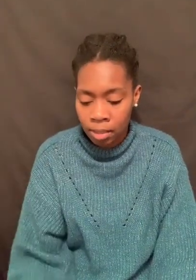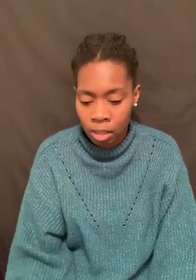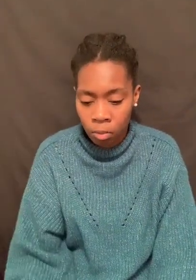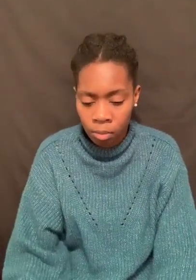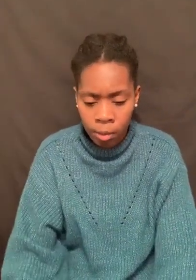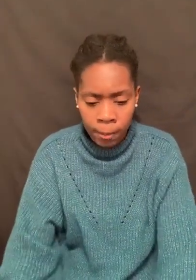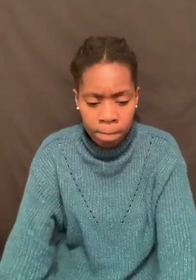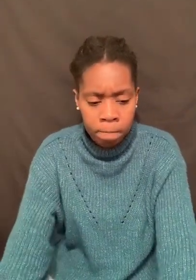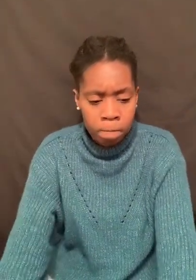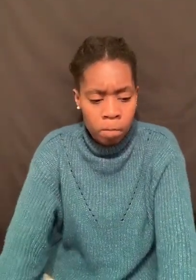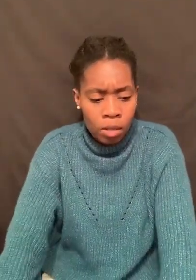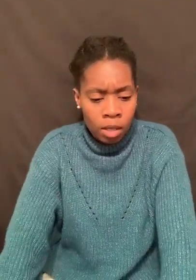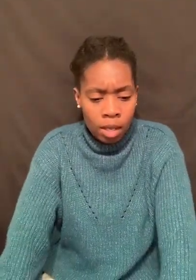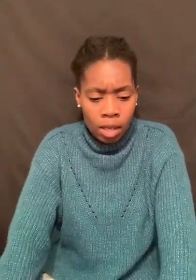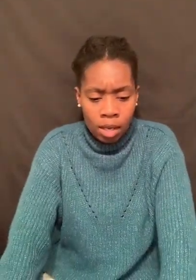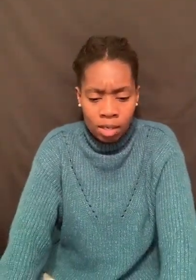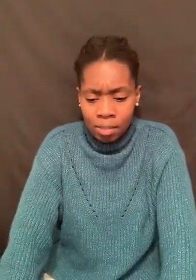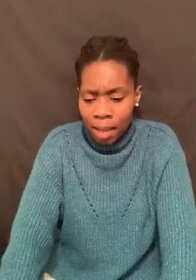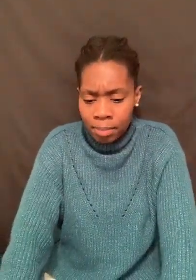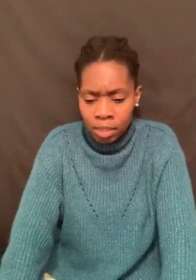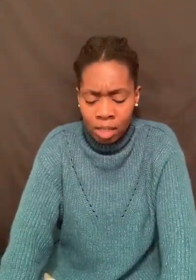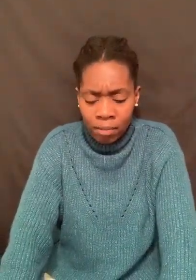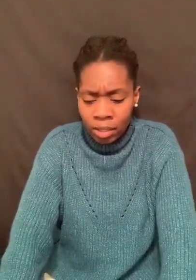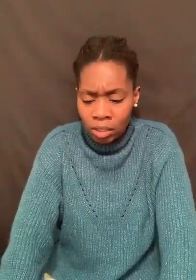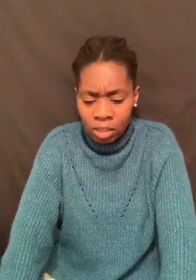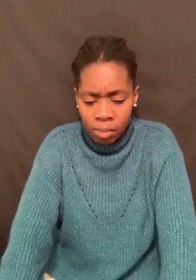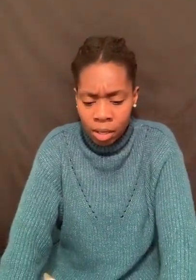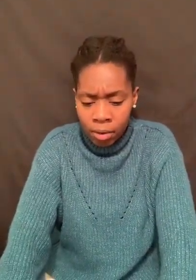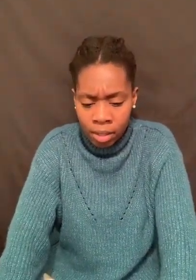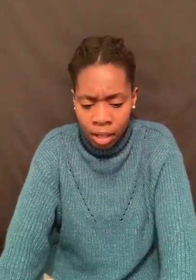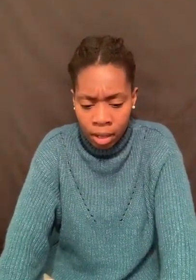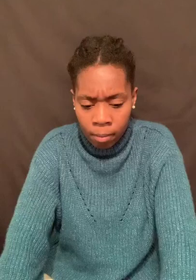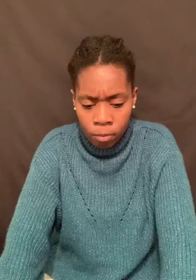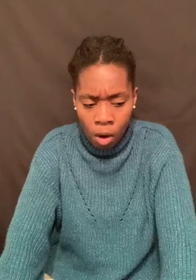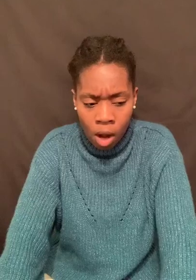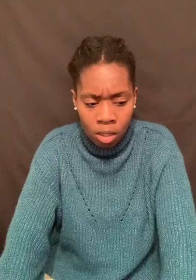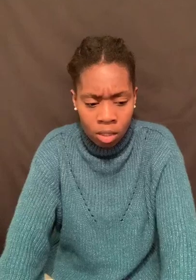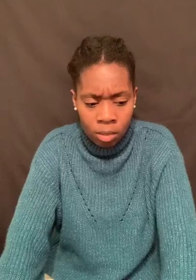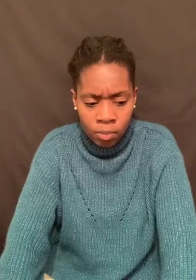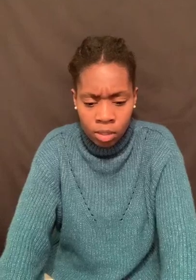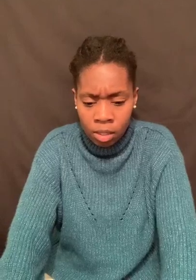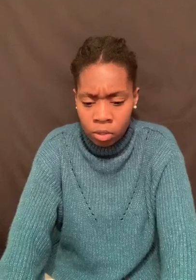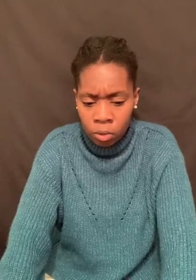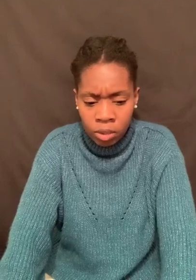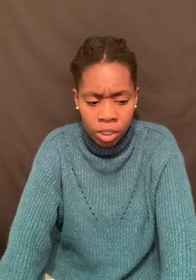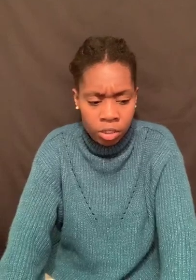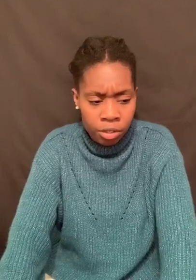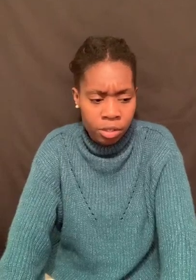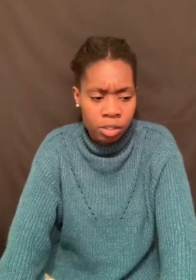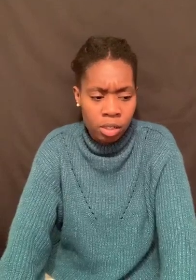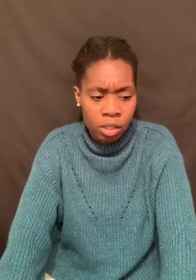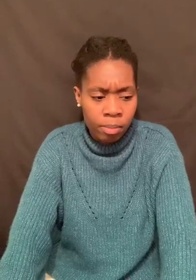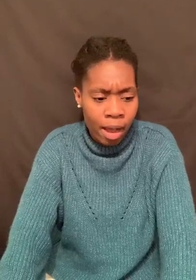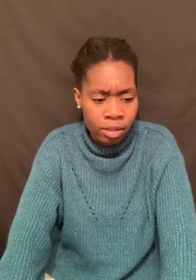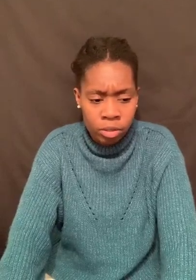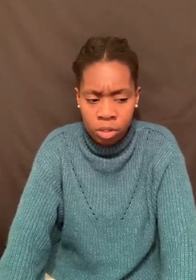Baptist at one point. And there's a Baptist convention, seminary thing for all the Sunday school teachers and the pastors